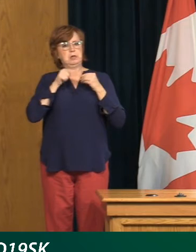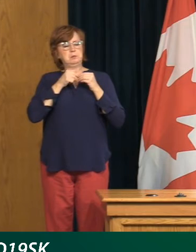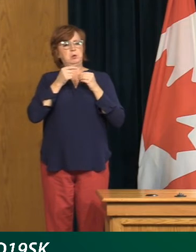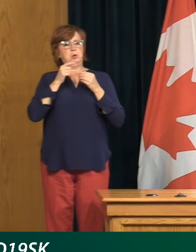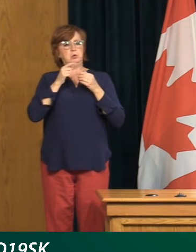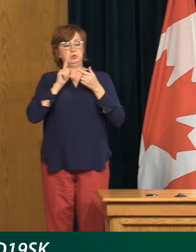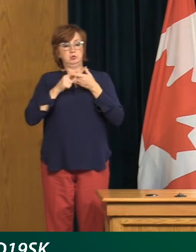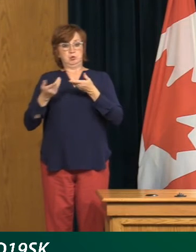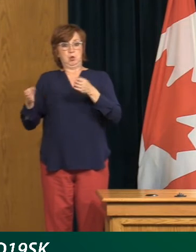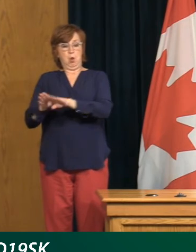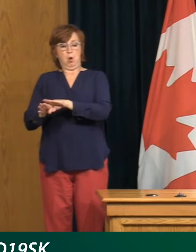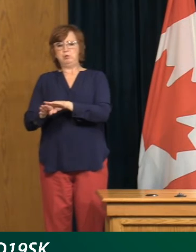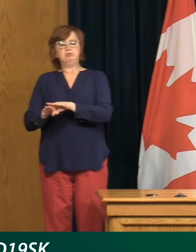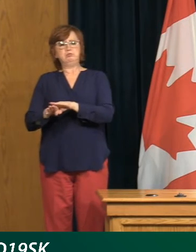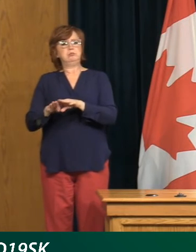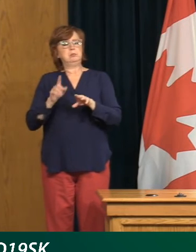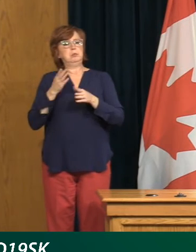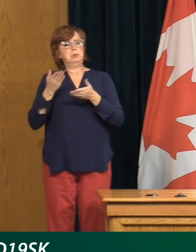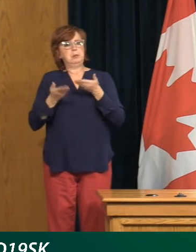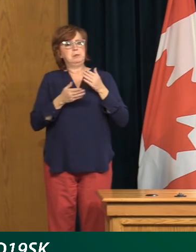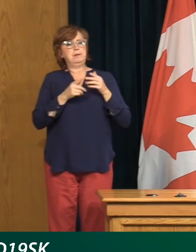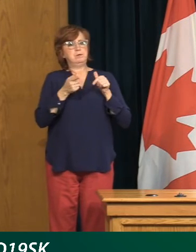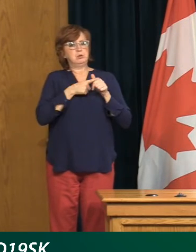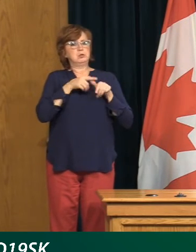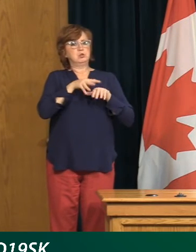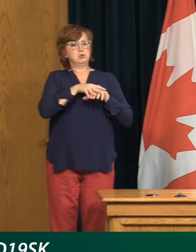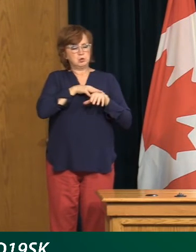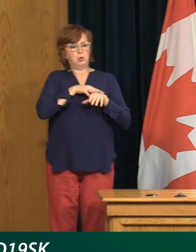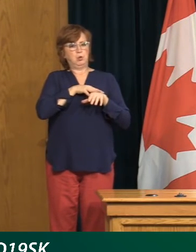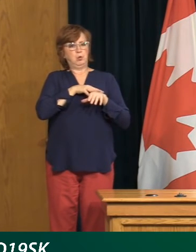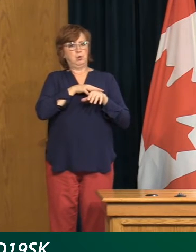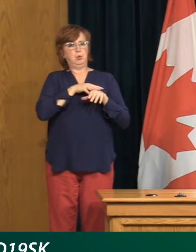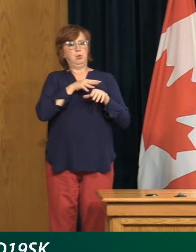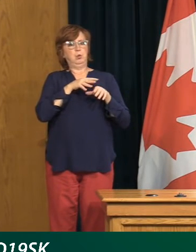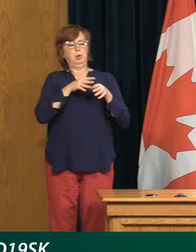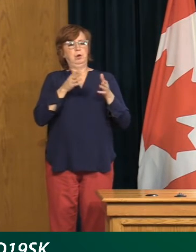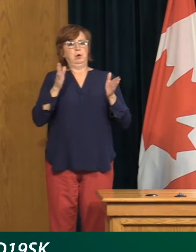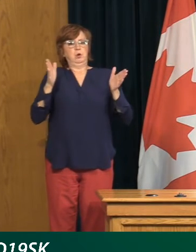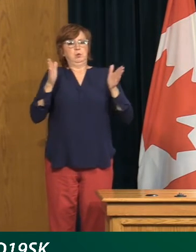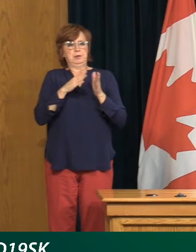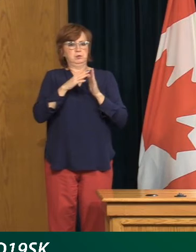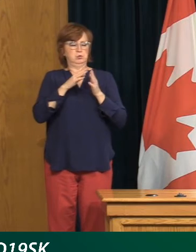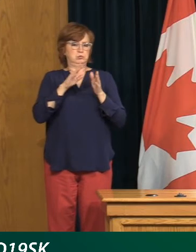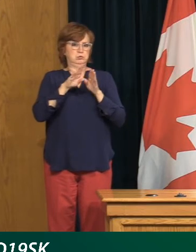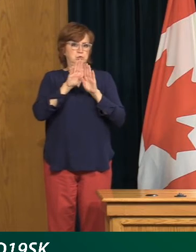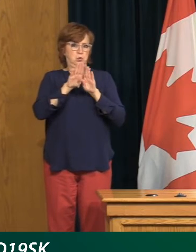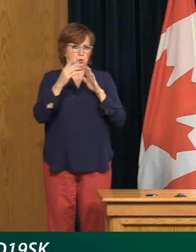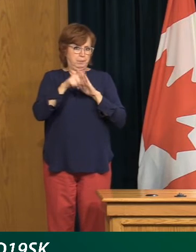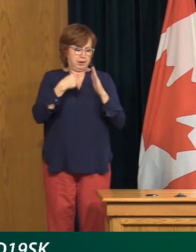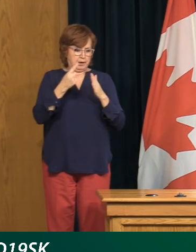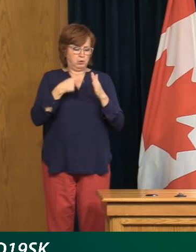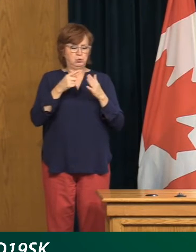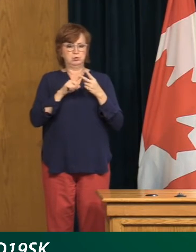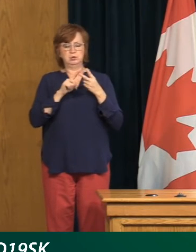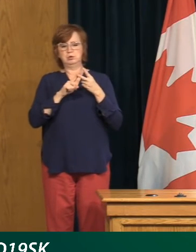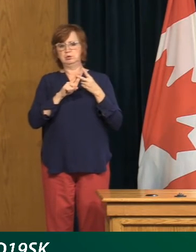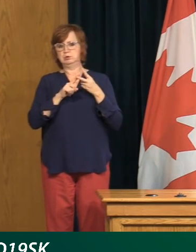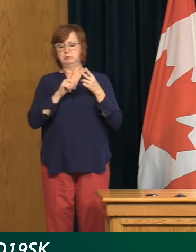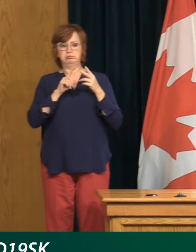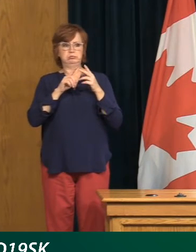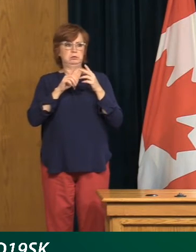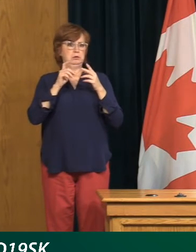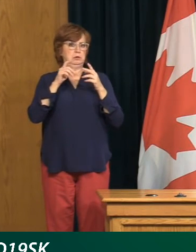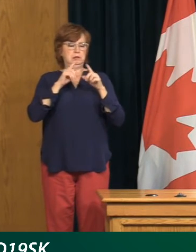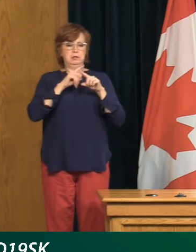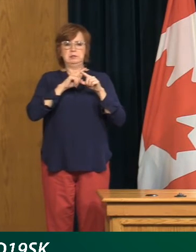especially in specific parts of the province, we may have to look at that. But I think we certainly don't want to go to a